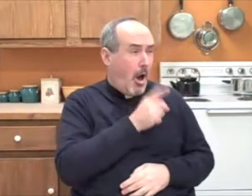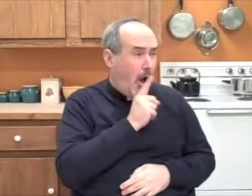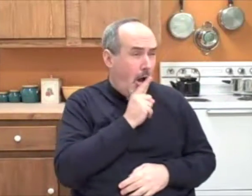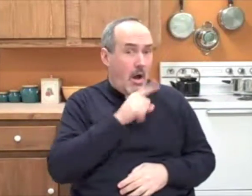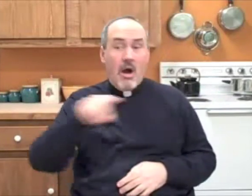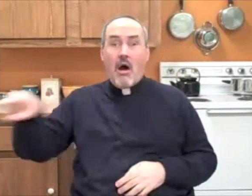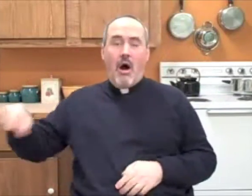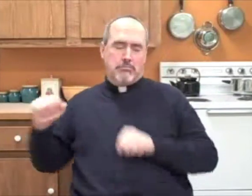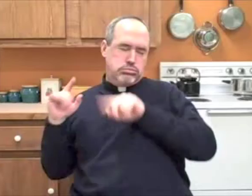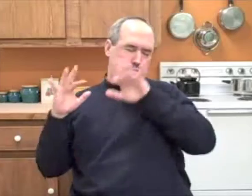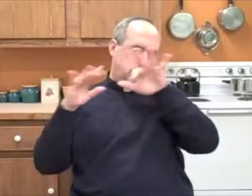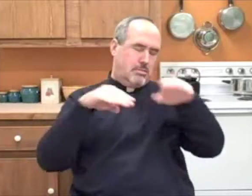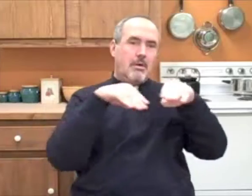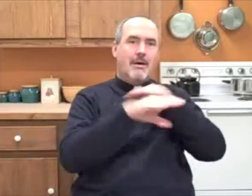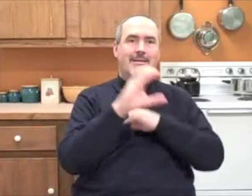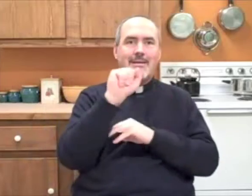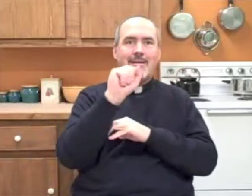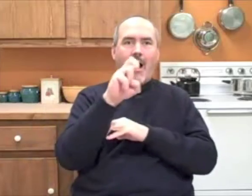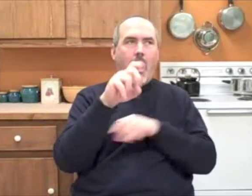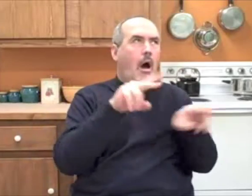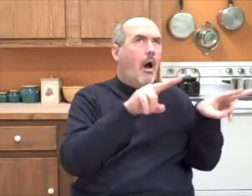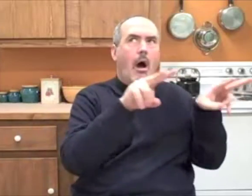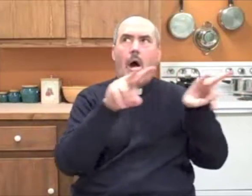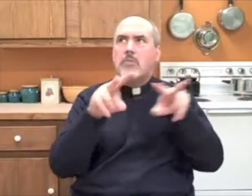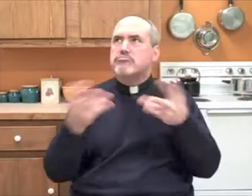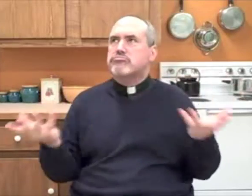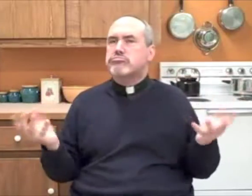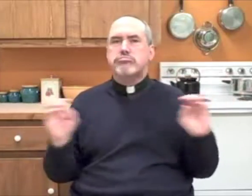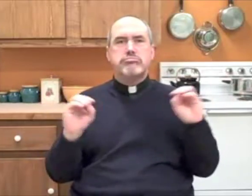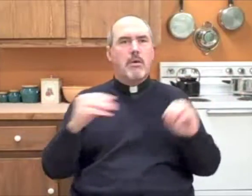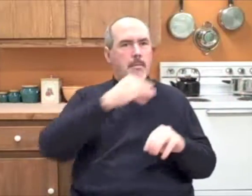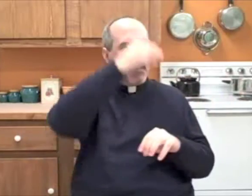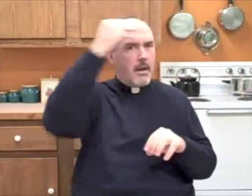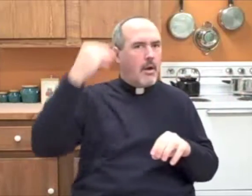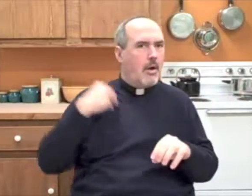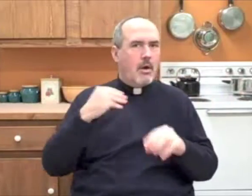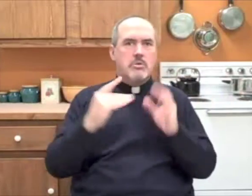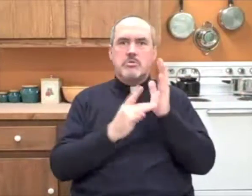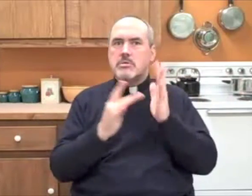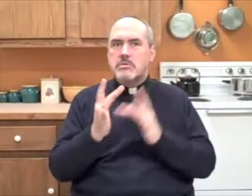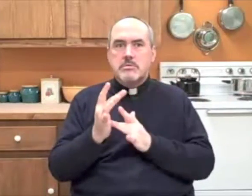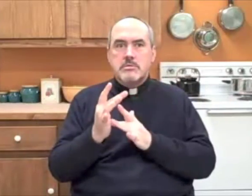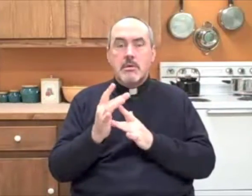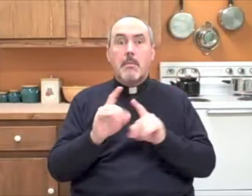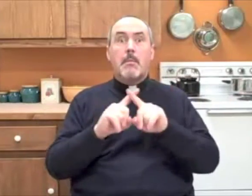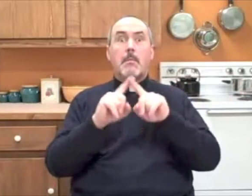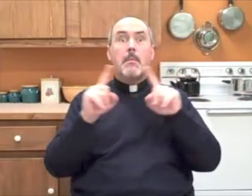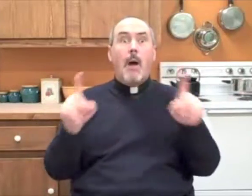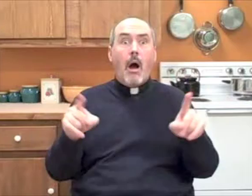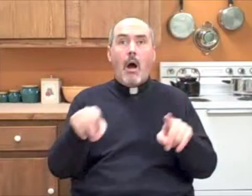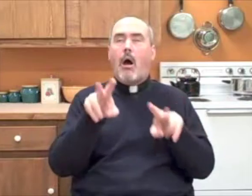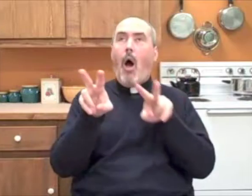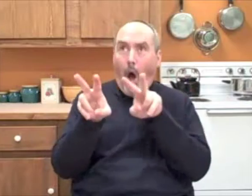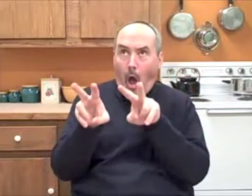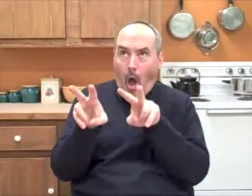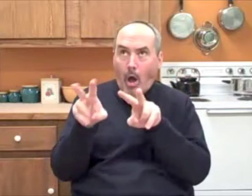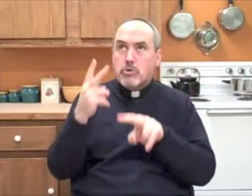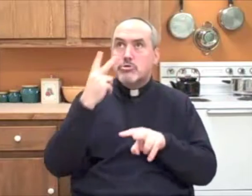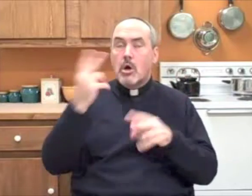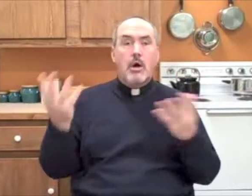was alive finally Maria told them the story and they all flocked up to the cave when they got there they didn't see the Virgin Mary or the